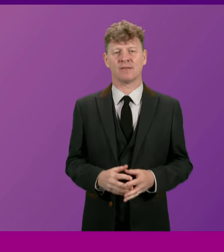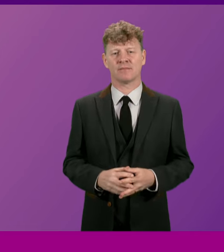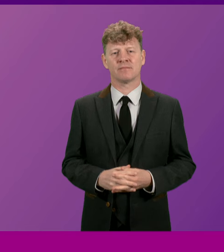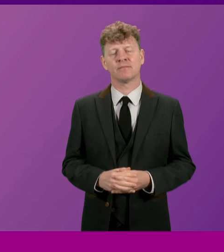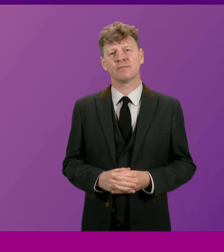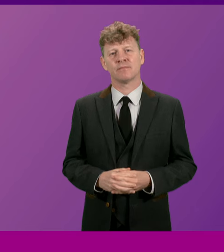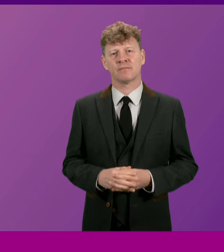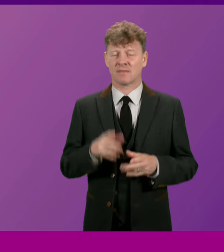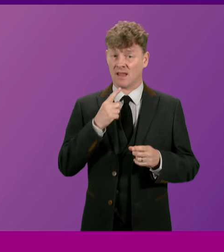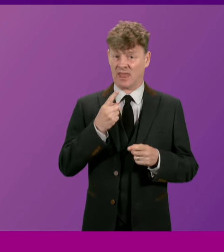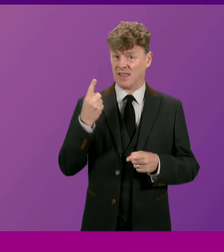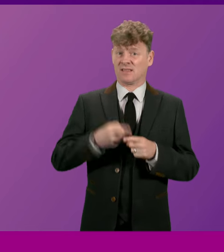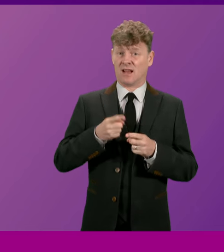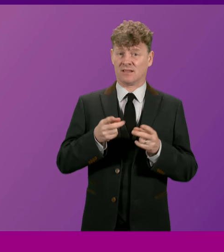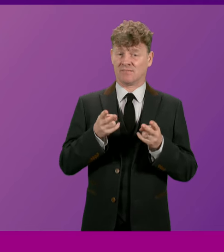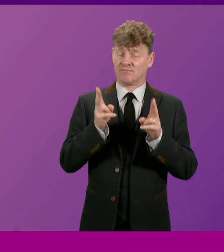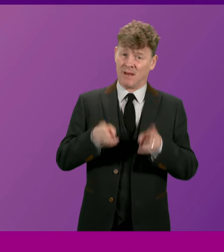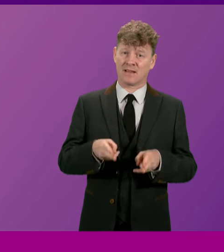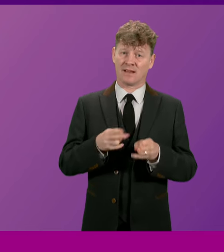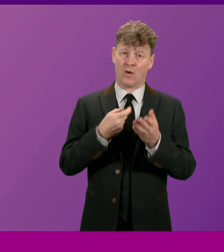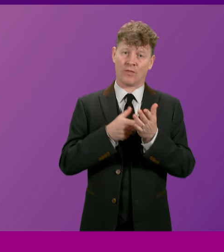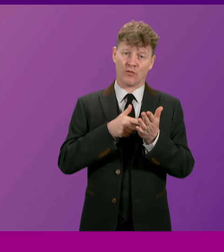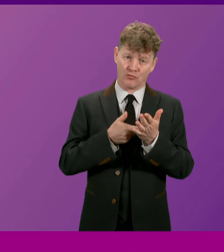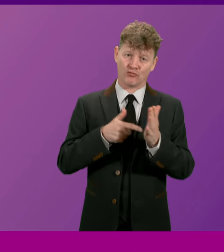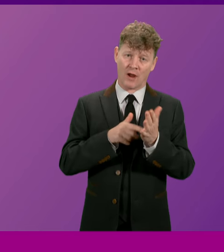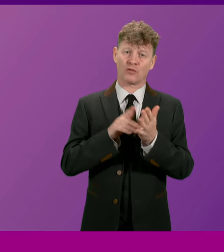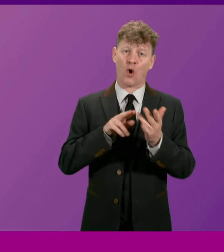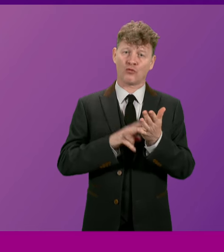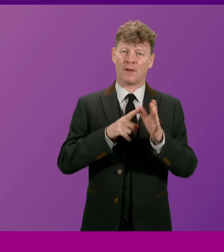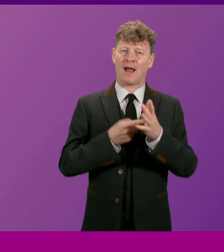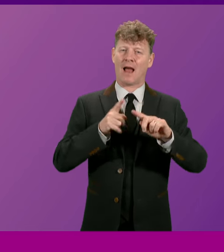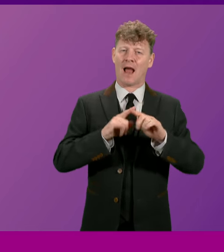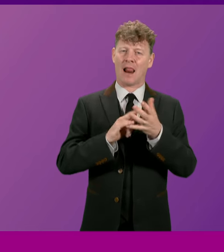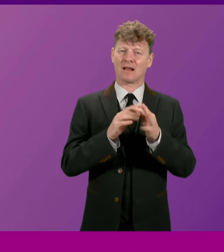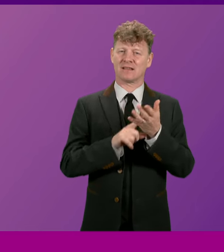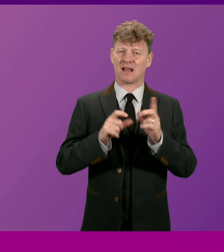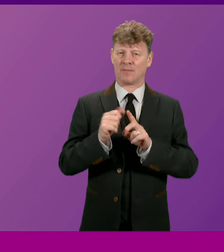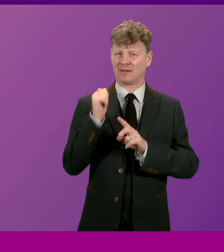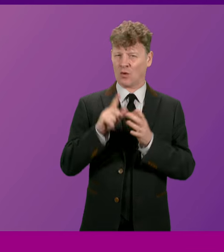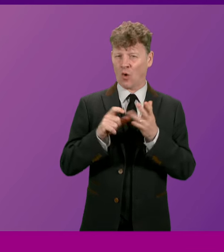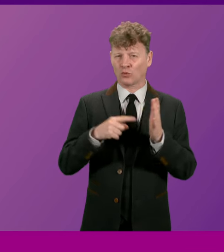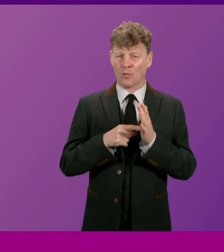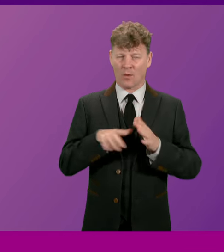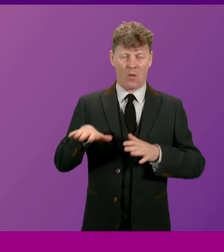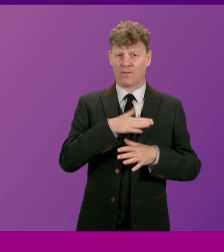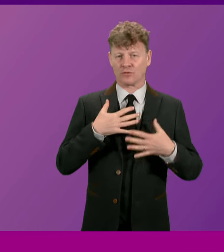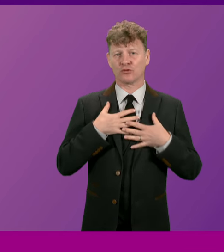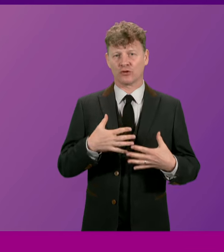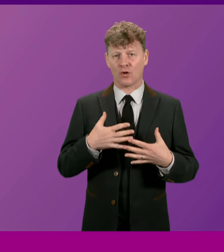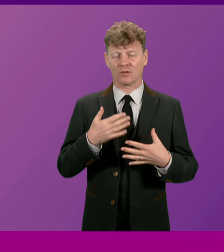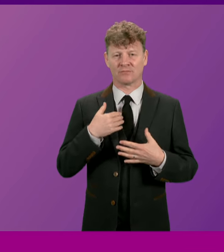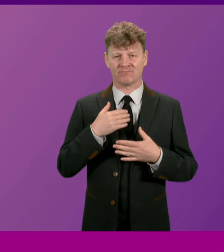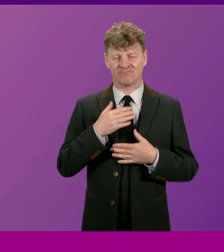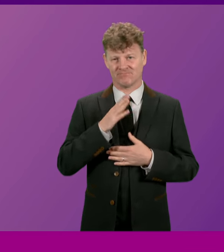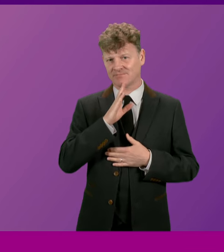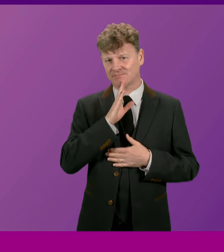The sudden passing of the Right Honourable Alex Salmond on the 12th of October has shocked and saddened us all. And we gather